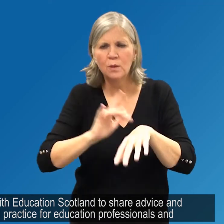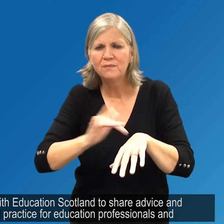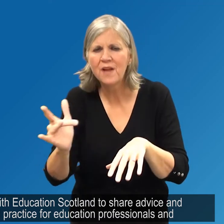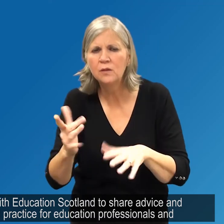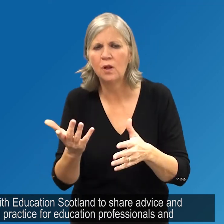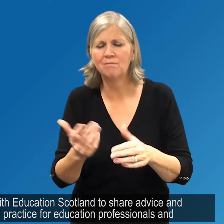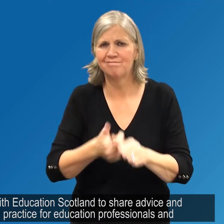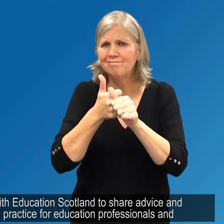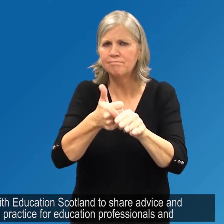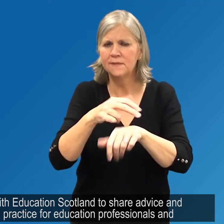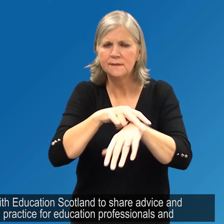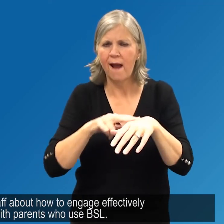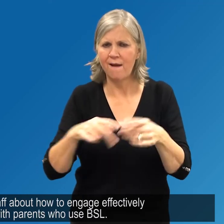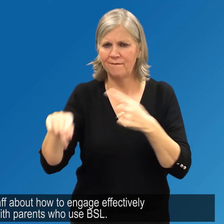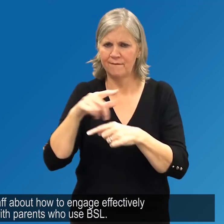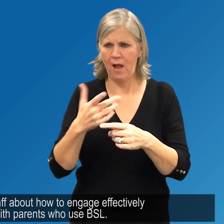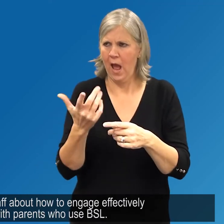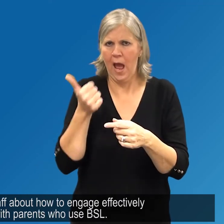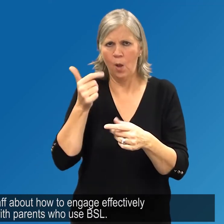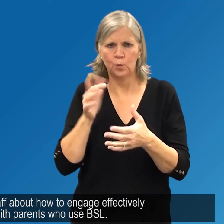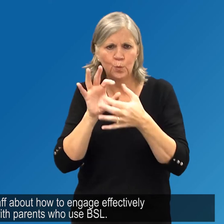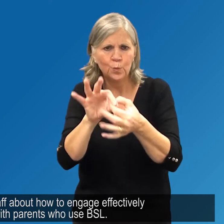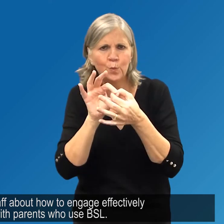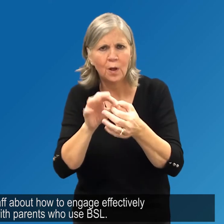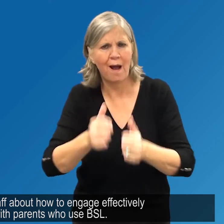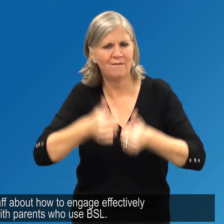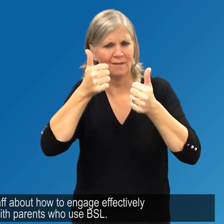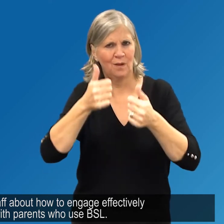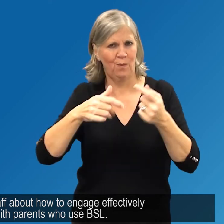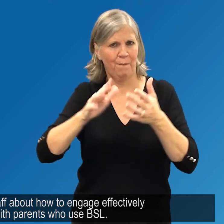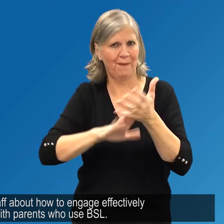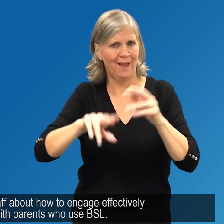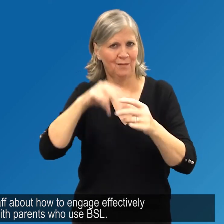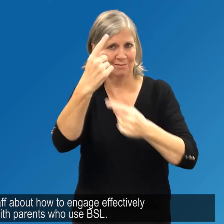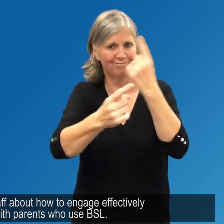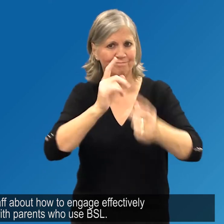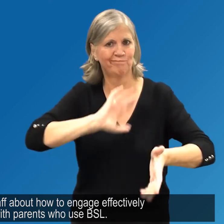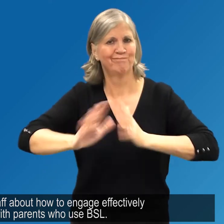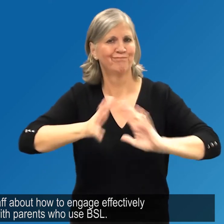and support staff about how to engage effectively with parents who use BSL.